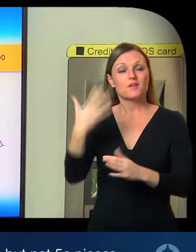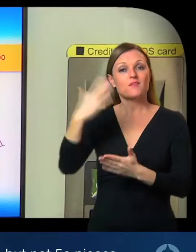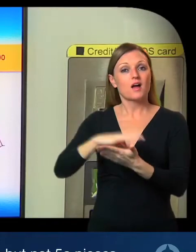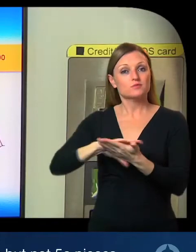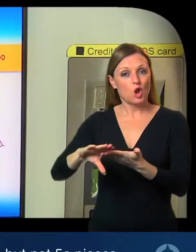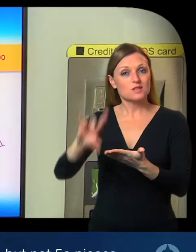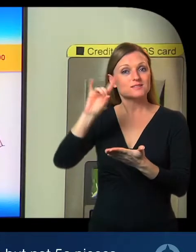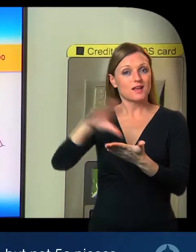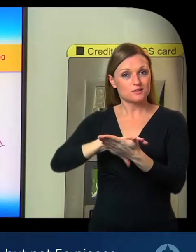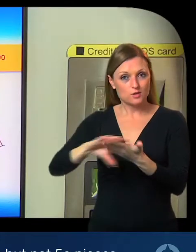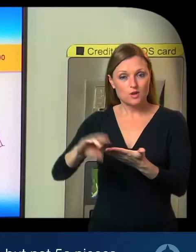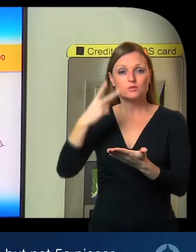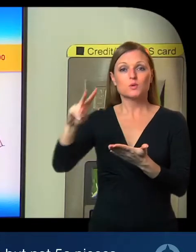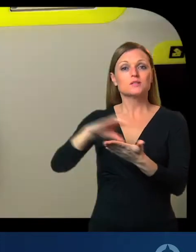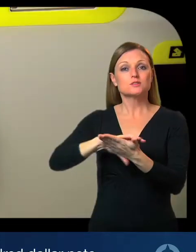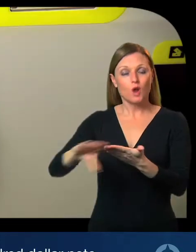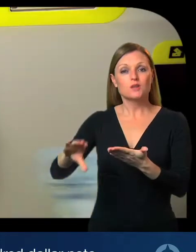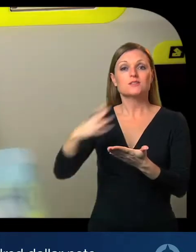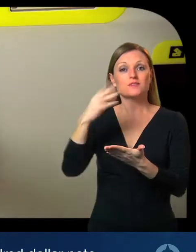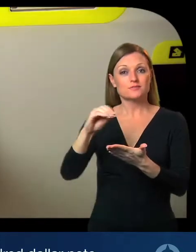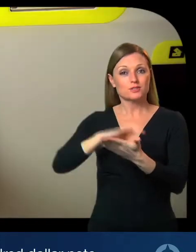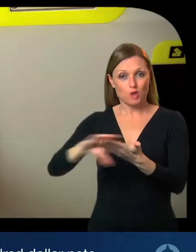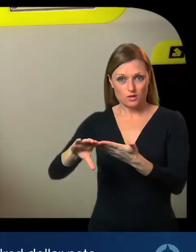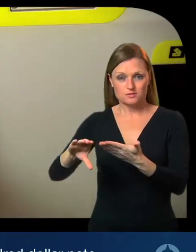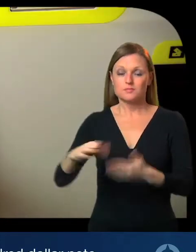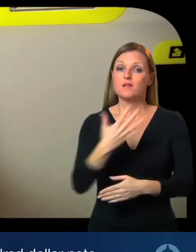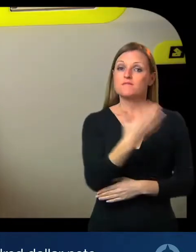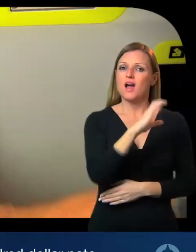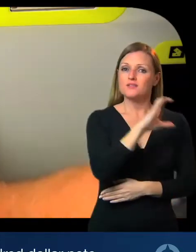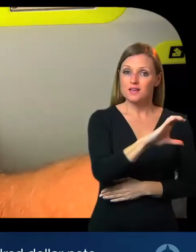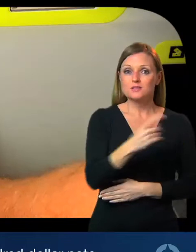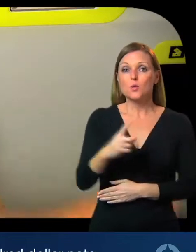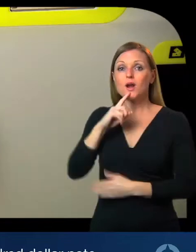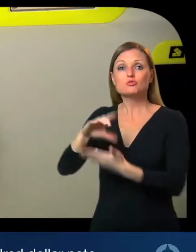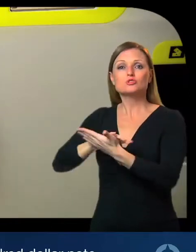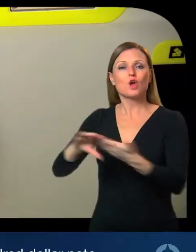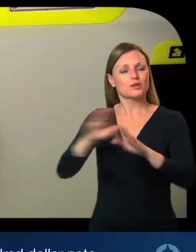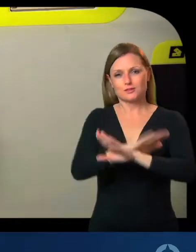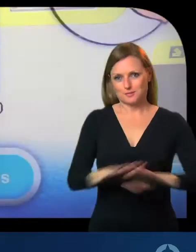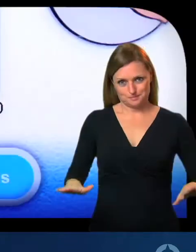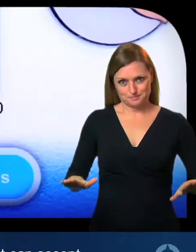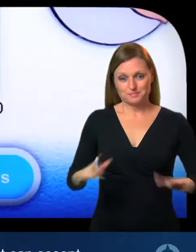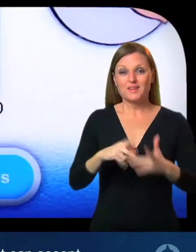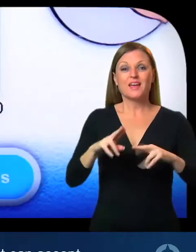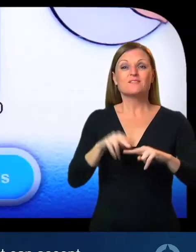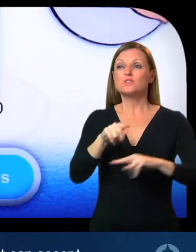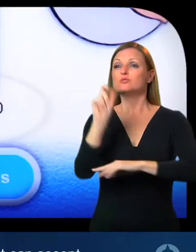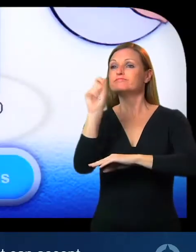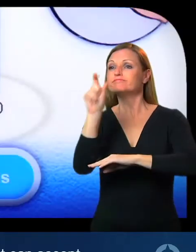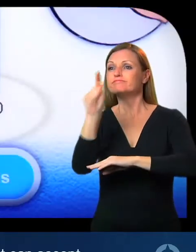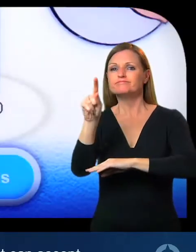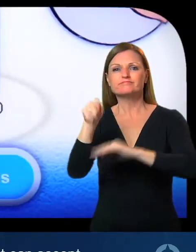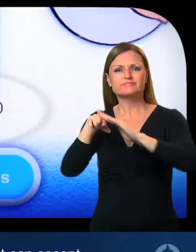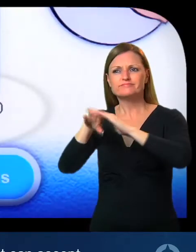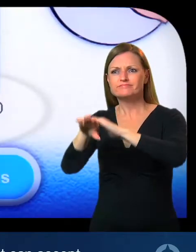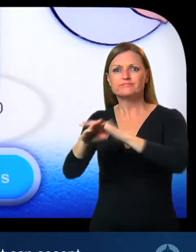coins but not five cent pieces you can also use all notes except a one hundred dollar note the machine will display which